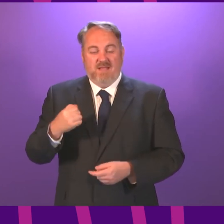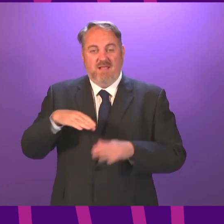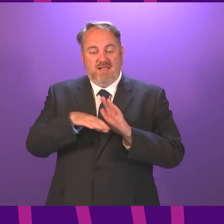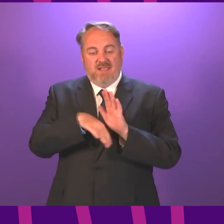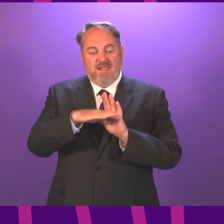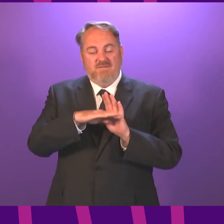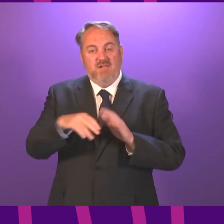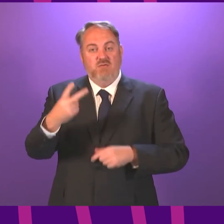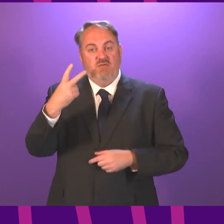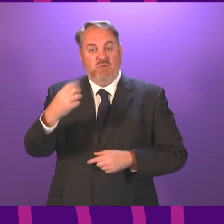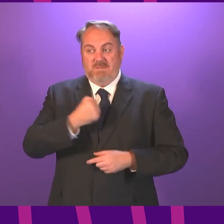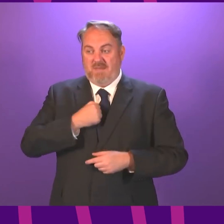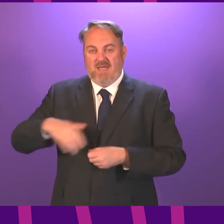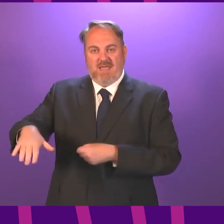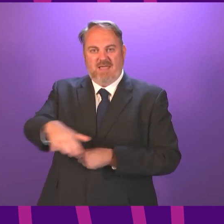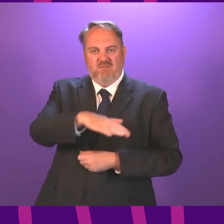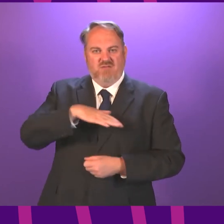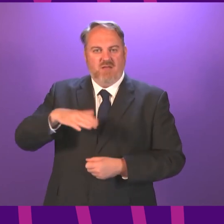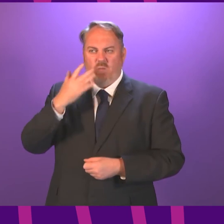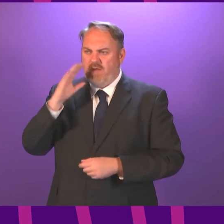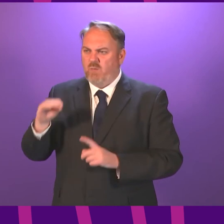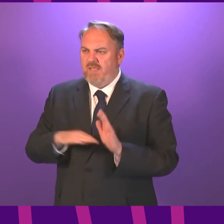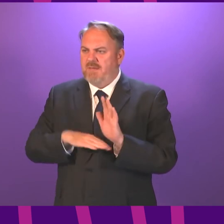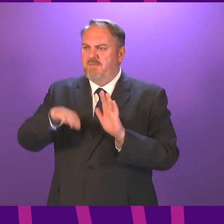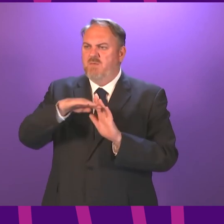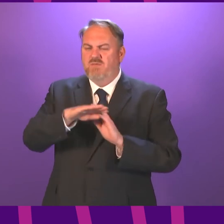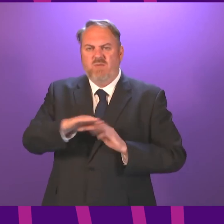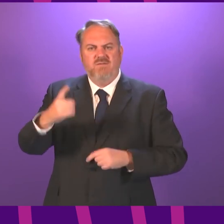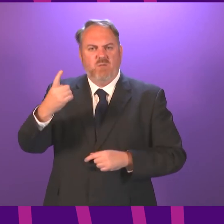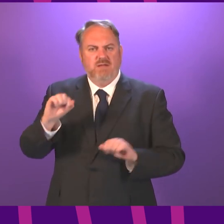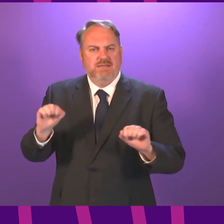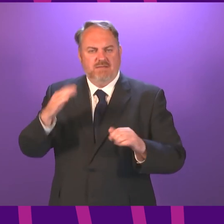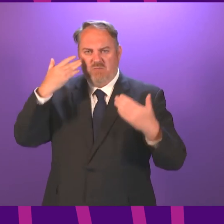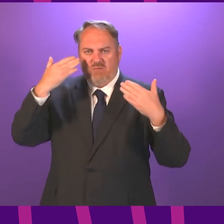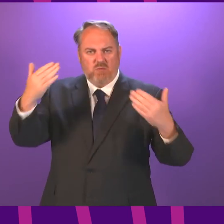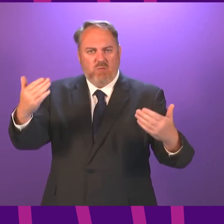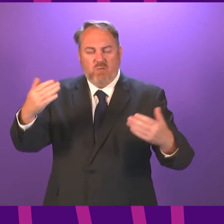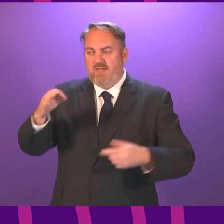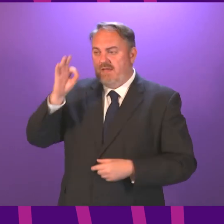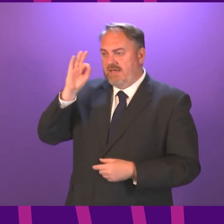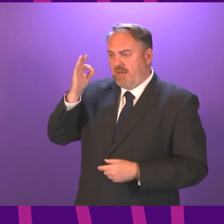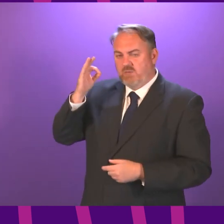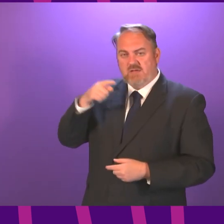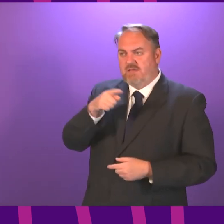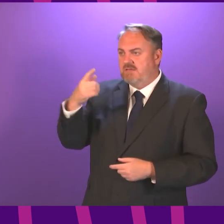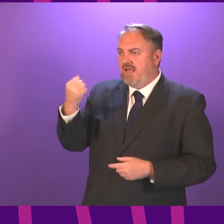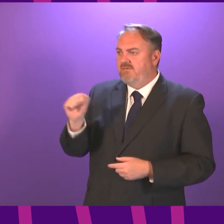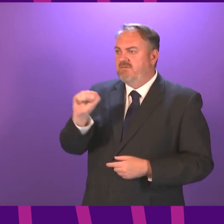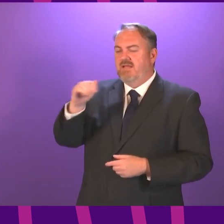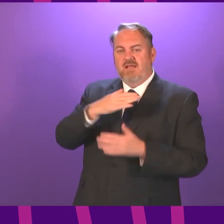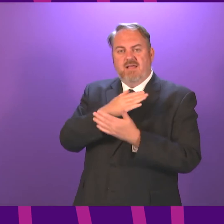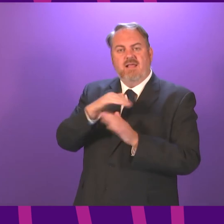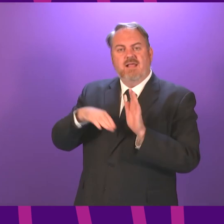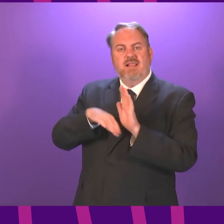with no indication of when they will move to level one the councils currently in level one know that they